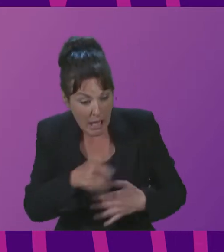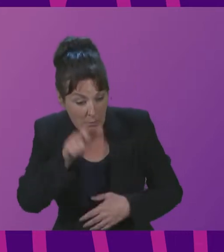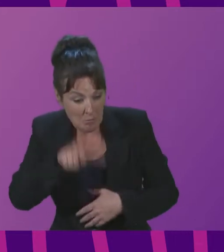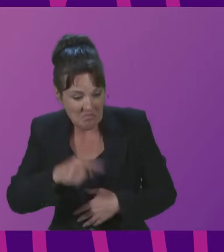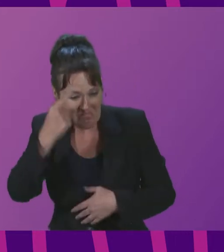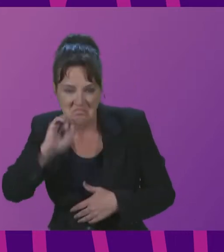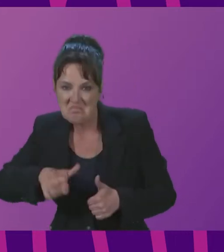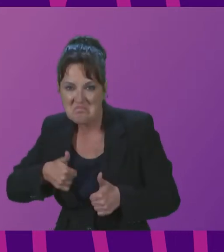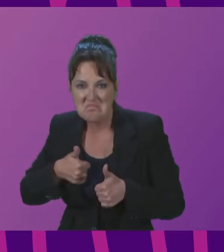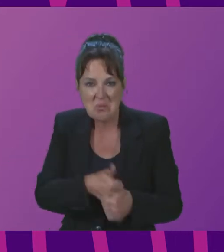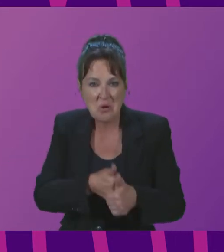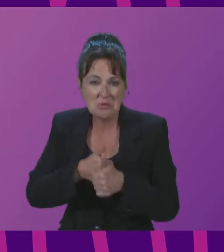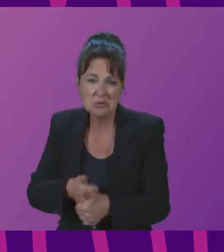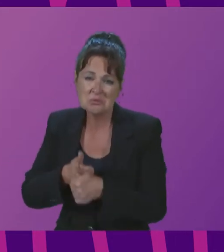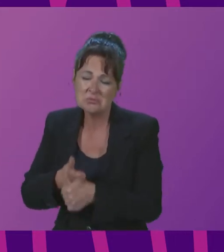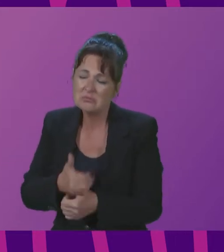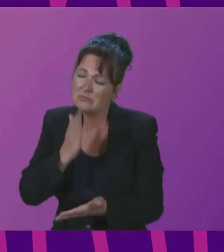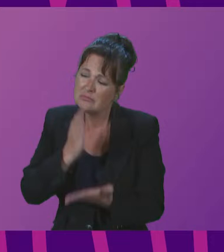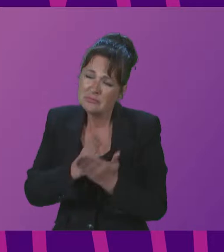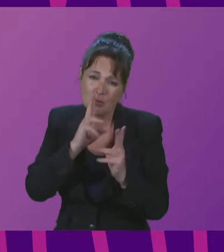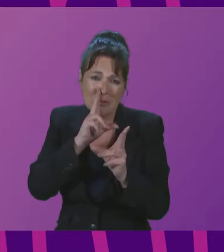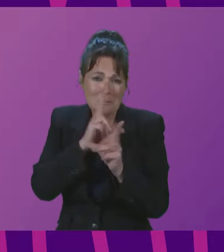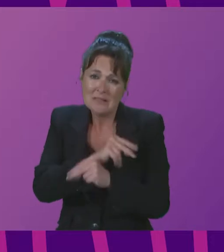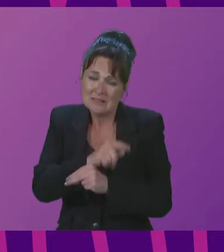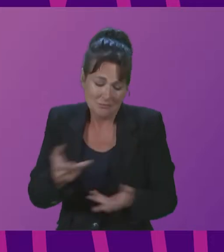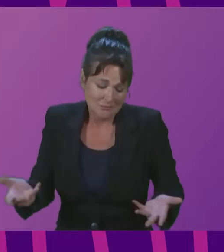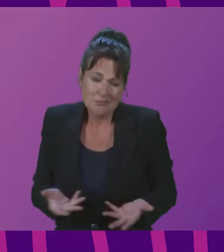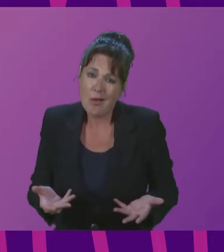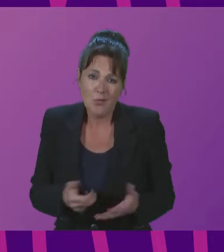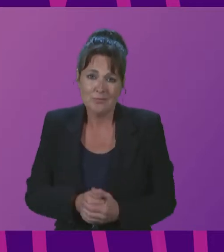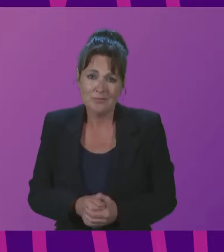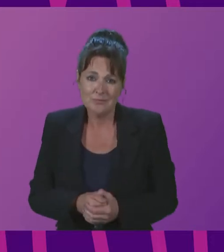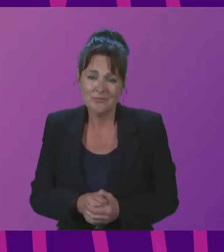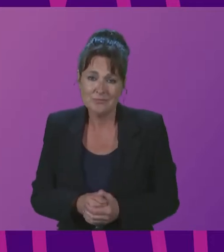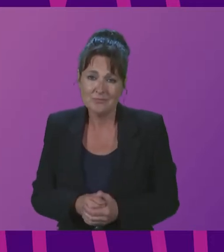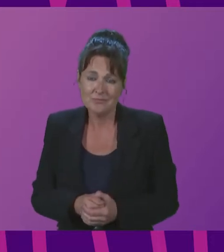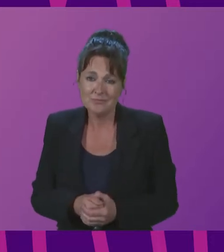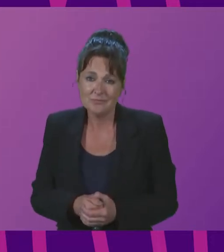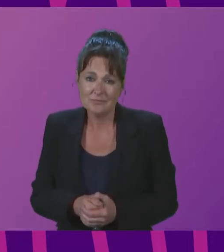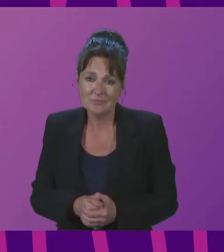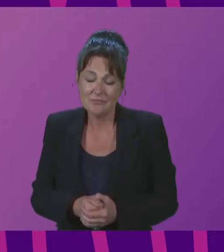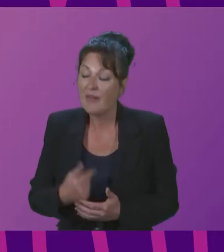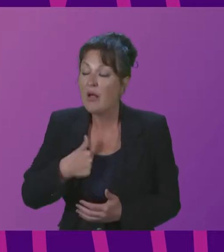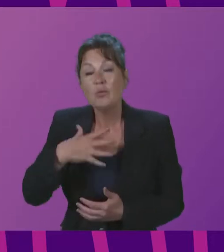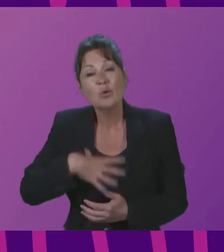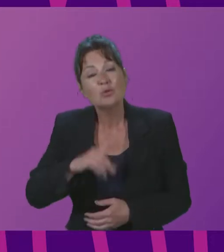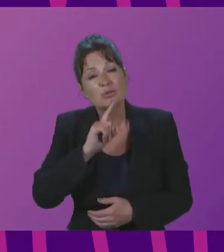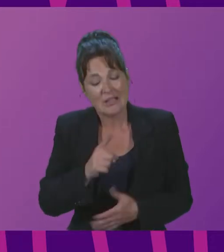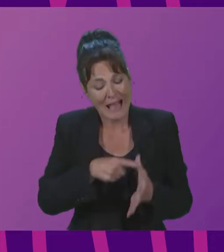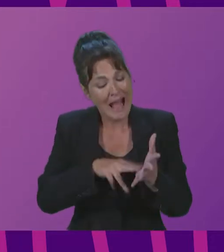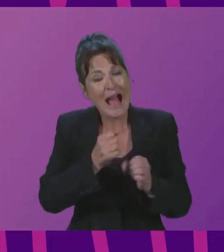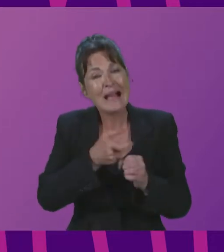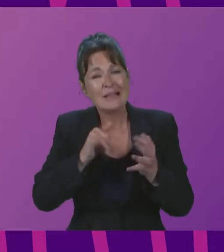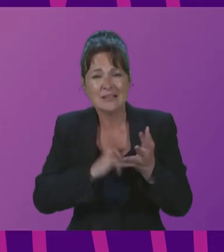and how we miss what he would be giving us in these times for the world I like to say that Angus would have fitted